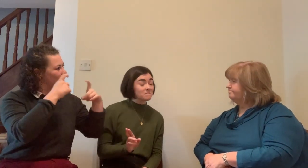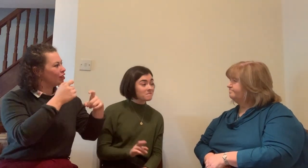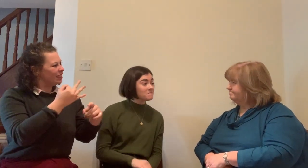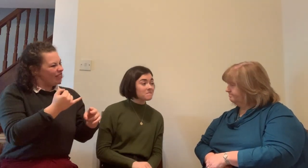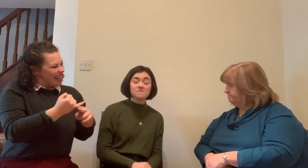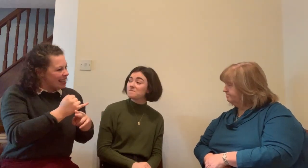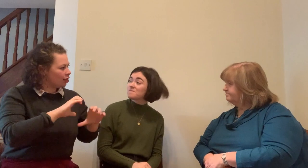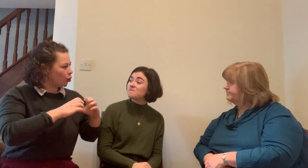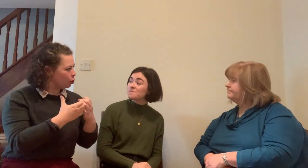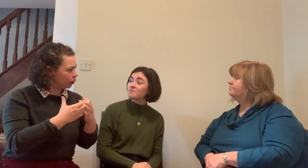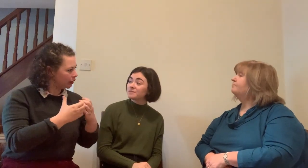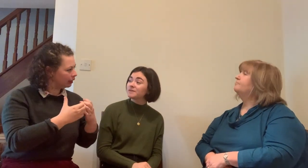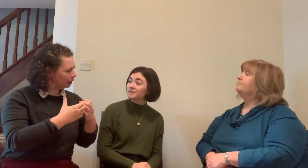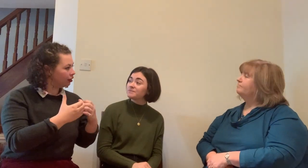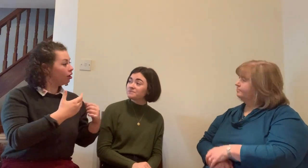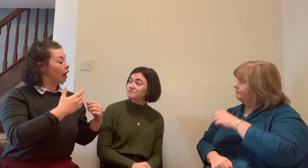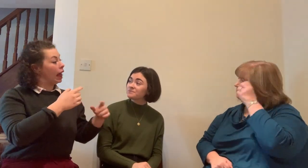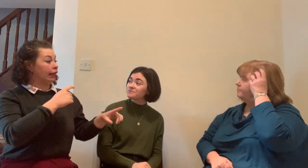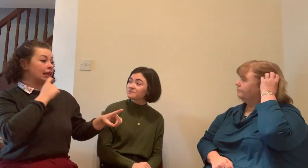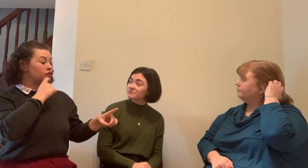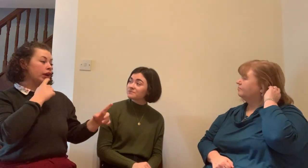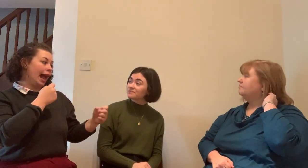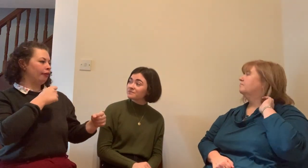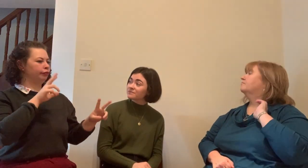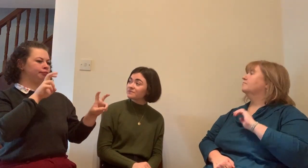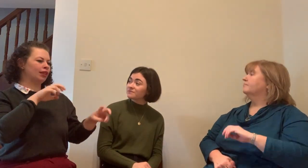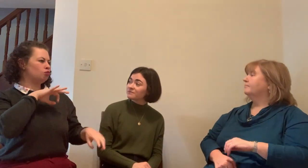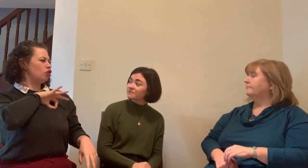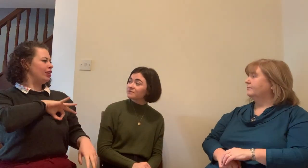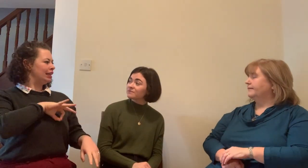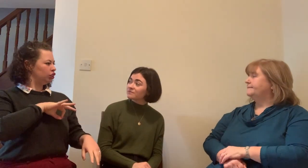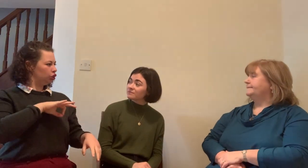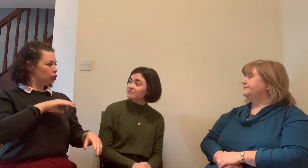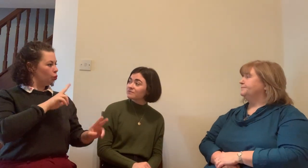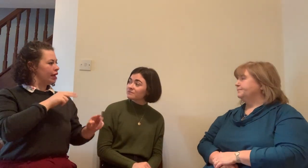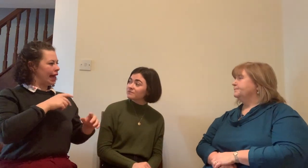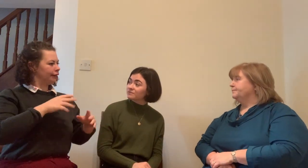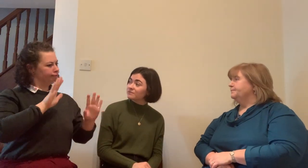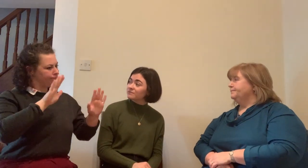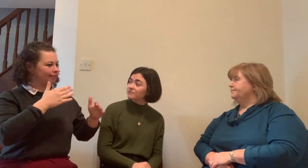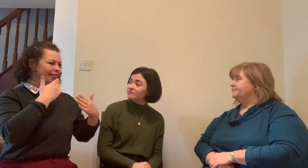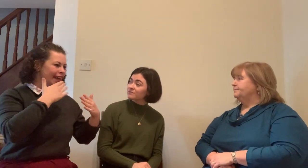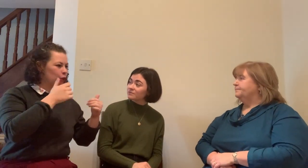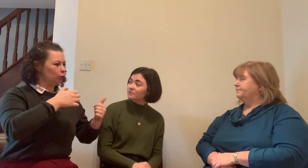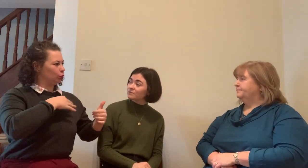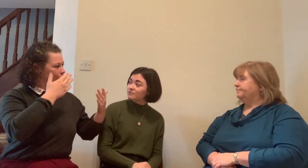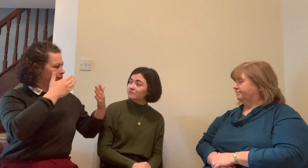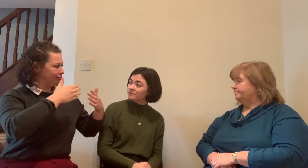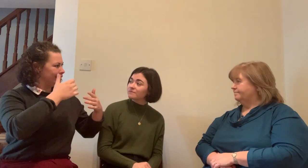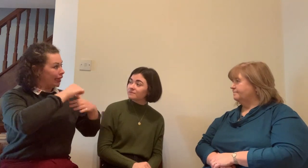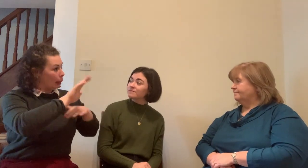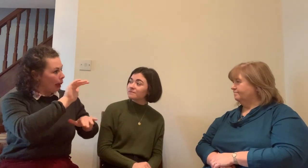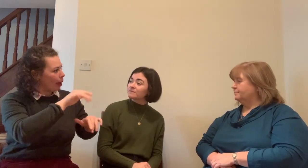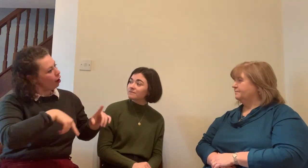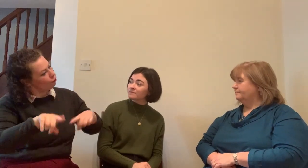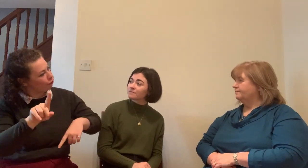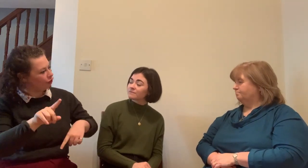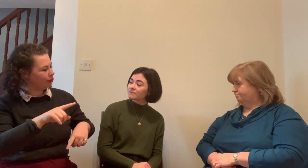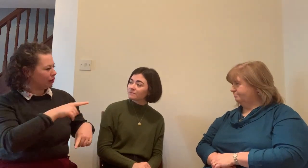and going forward they can maintain that comfort so regardless of whether I meet them they're going to understand my boundaries